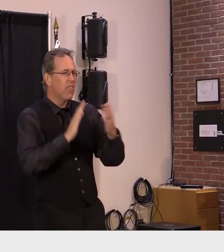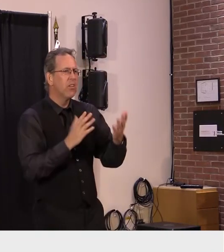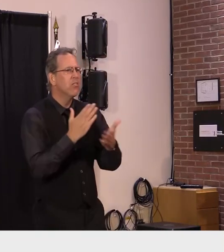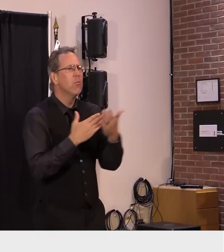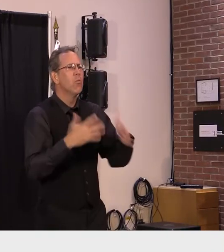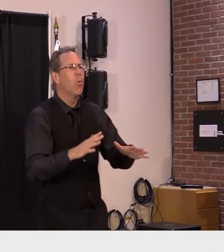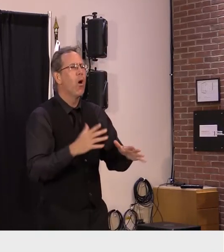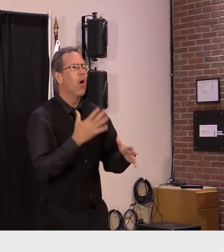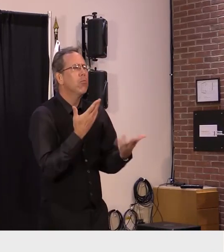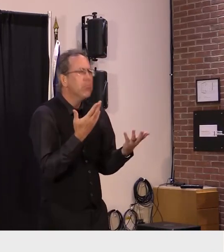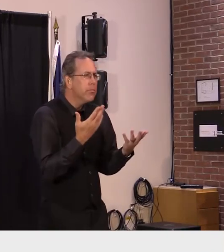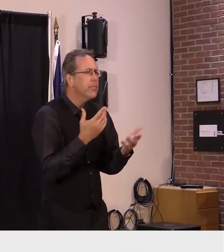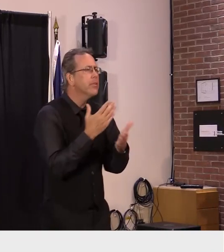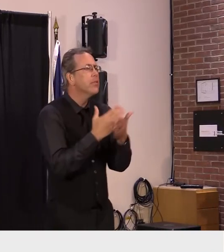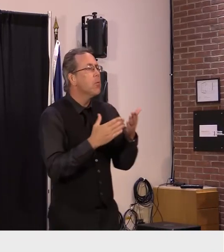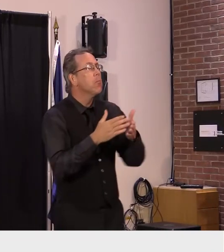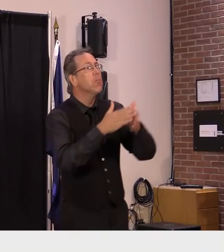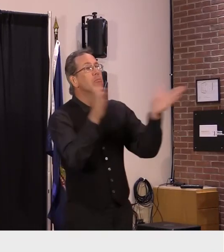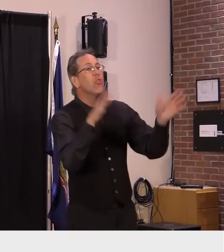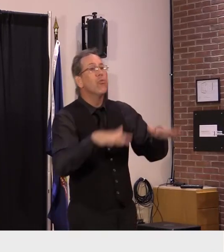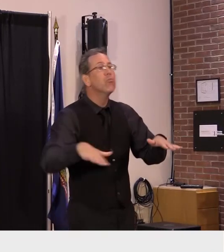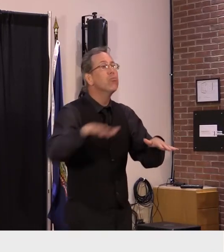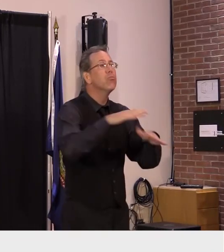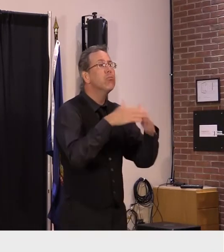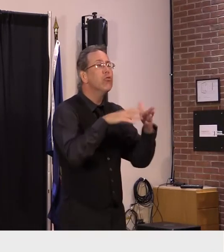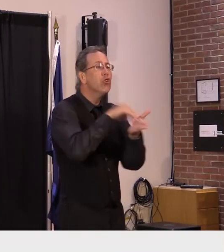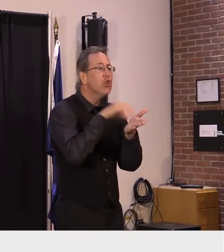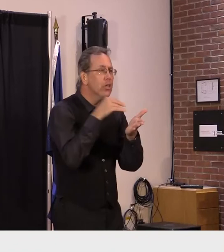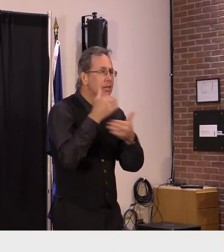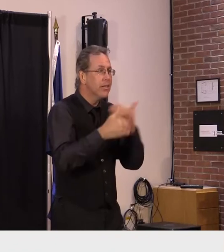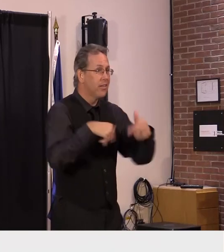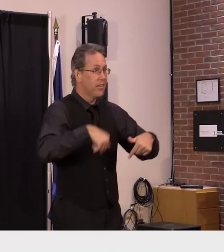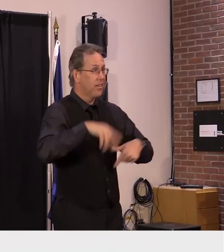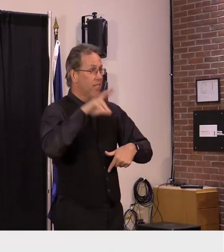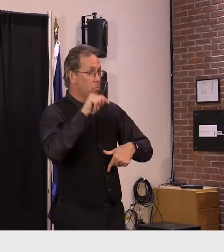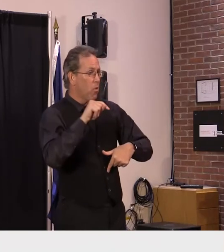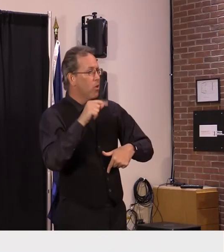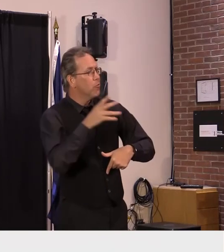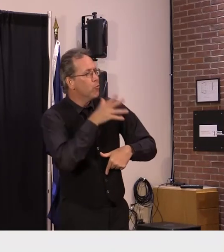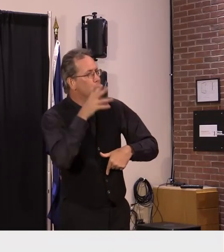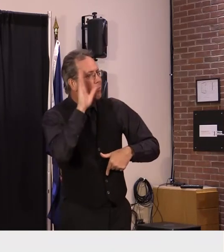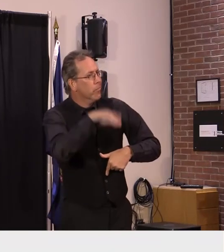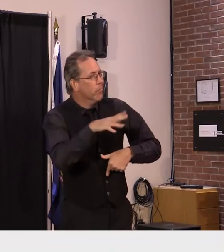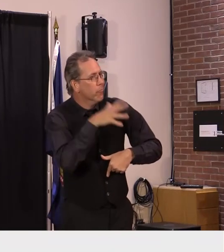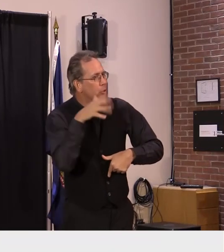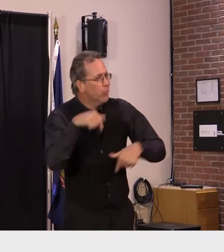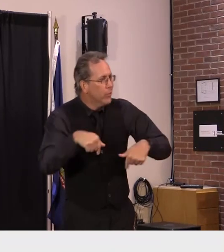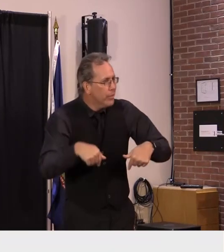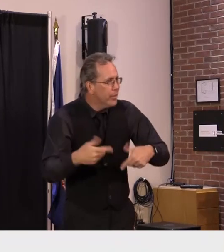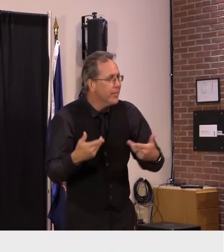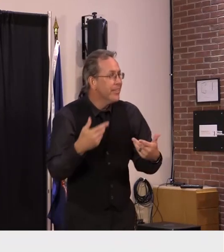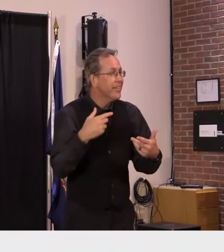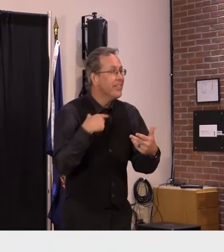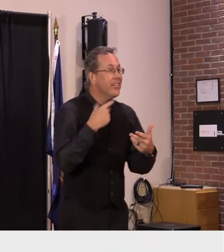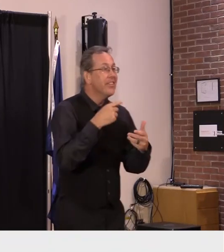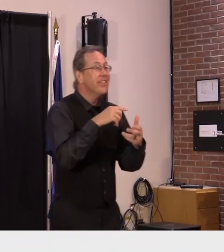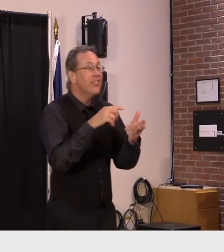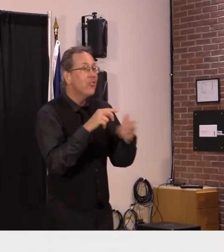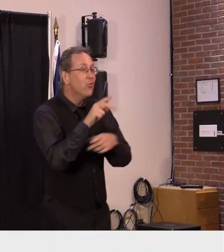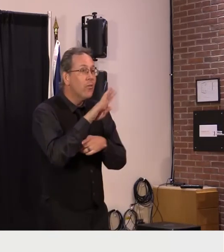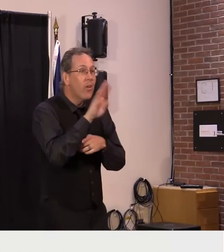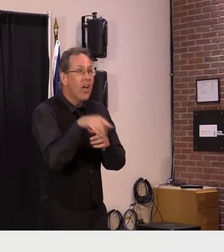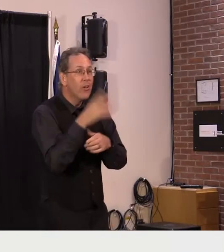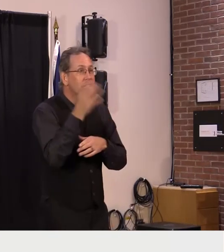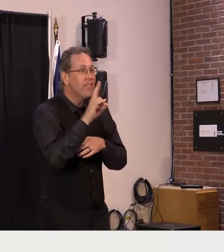as being an important resource uh in a rural state like vermont essentially provides 24 7 individual remediation